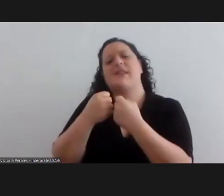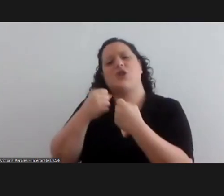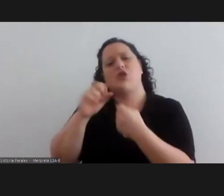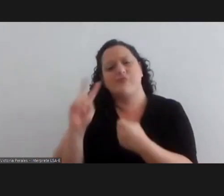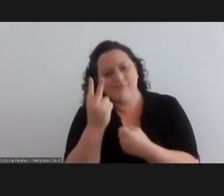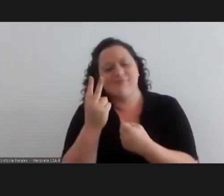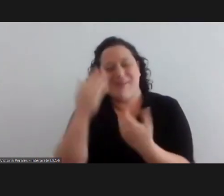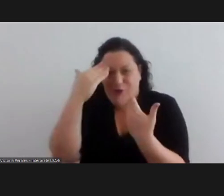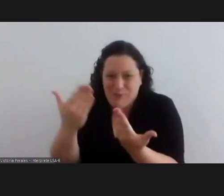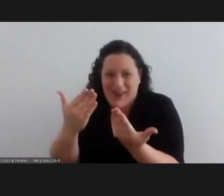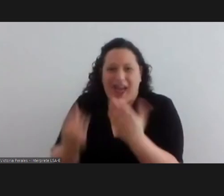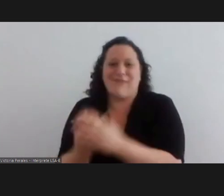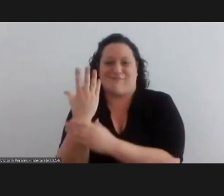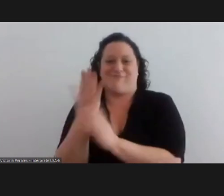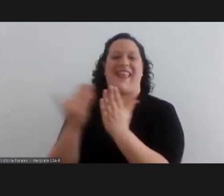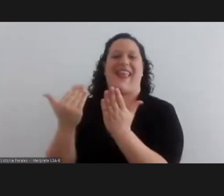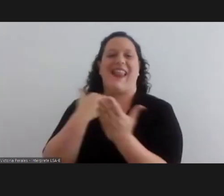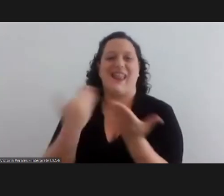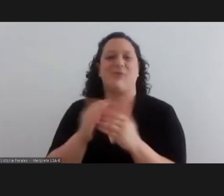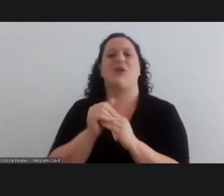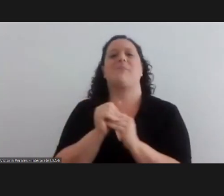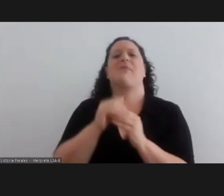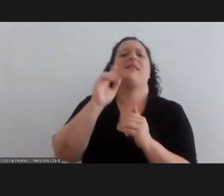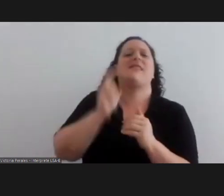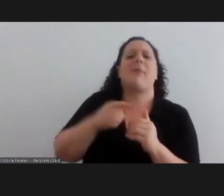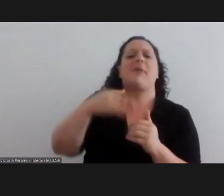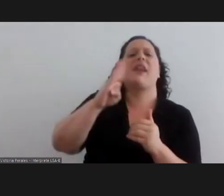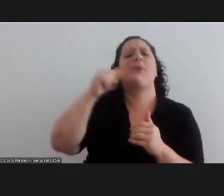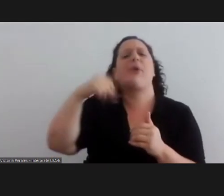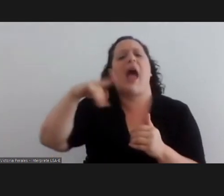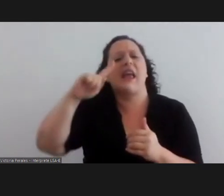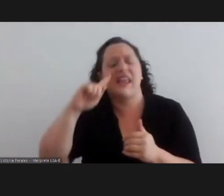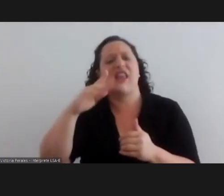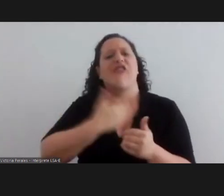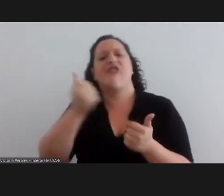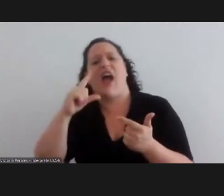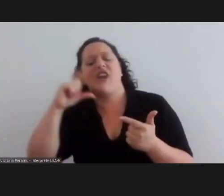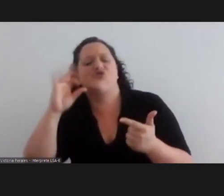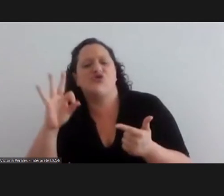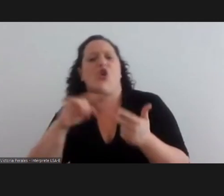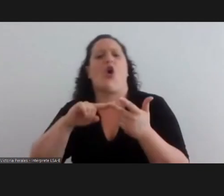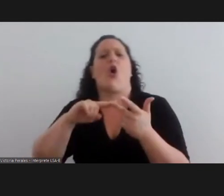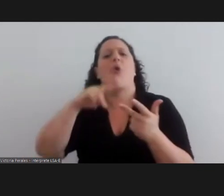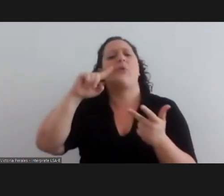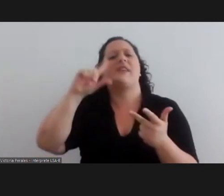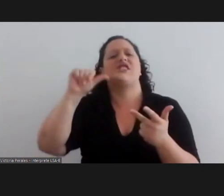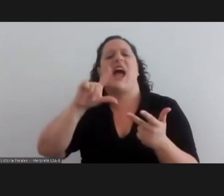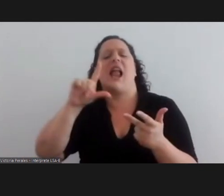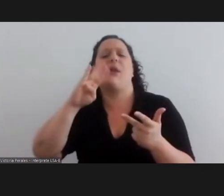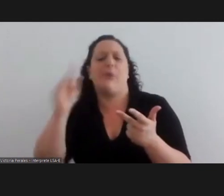be seeing some of her films maria luisa marta bianchi sarapasso gabi lamassu and